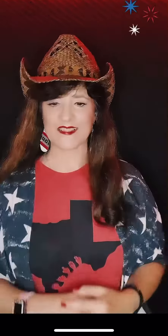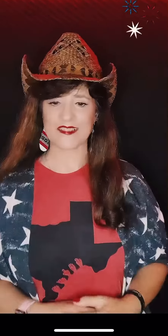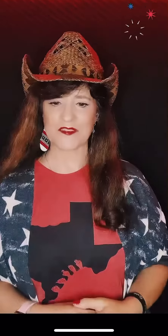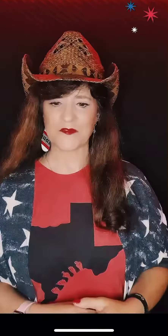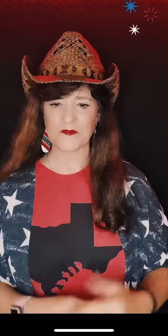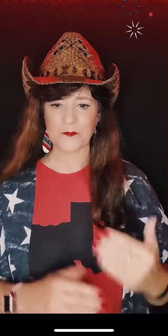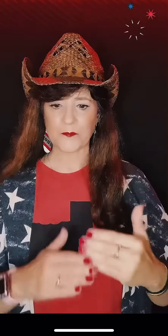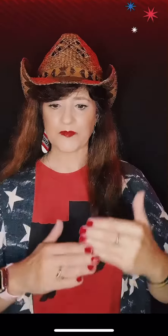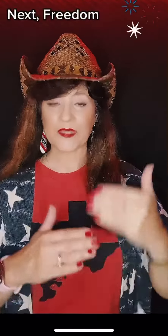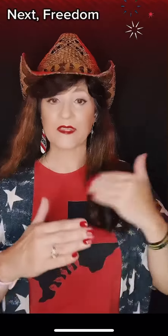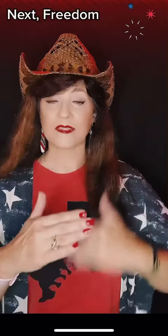And I'll see you next time.